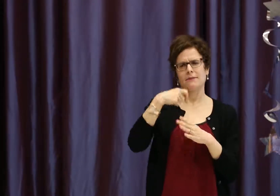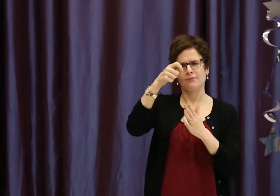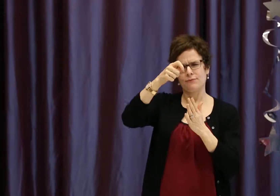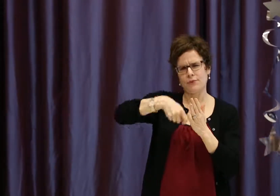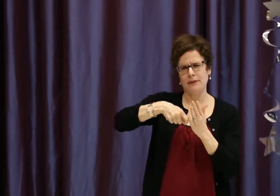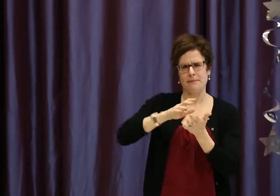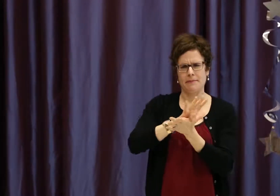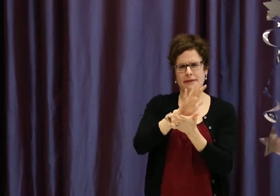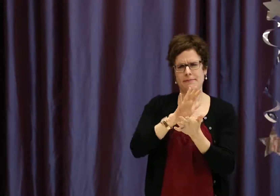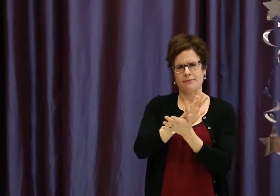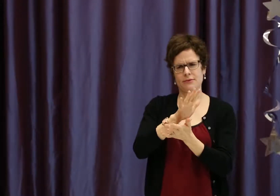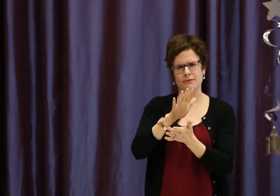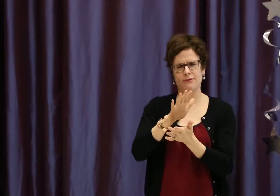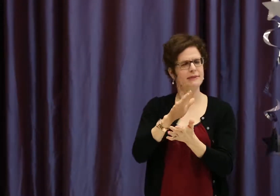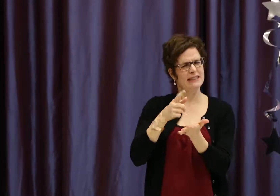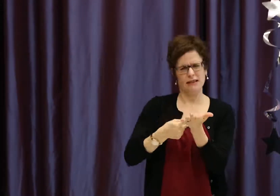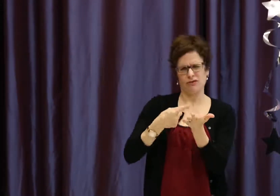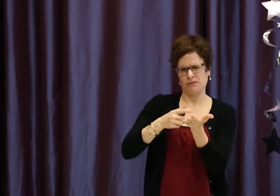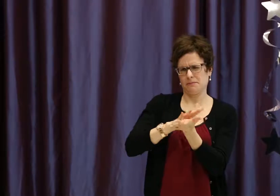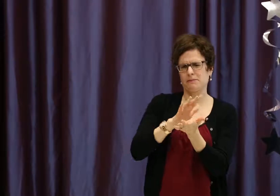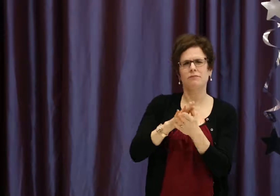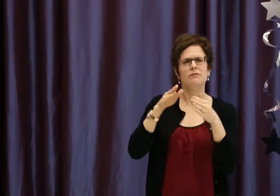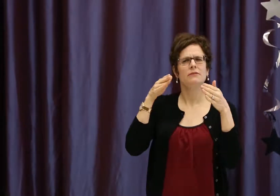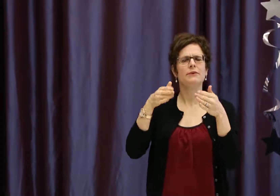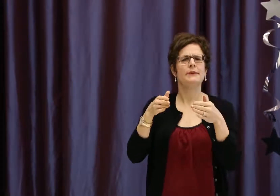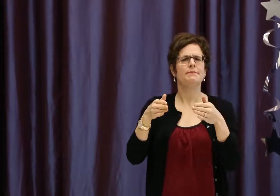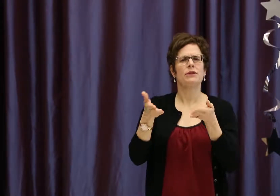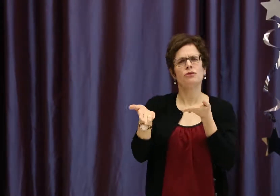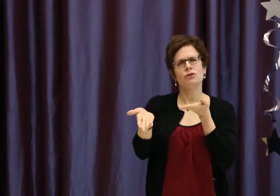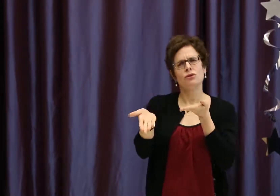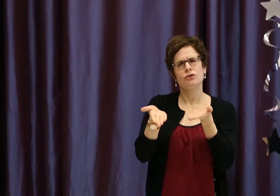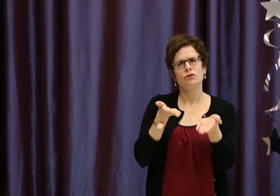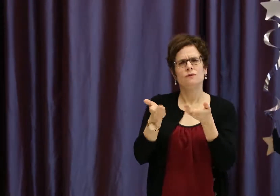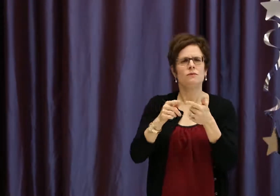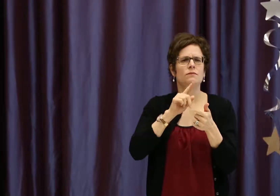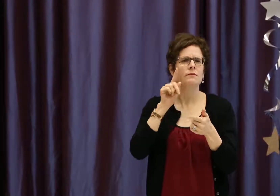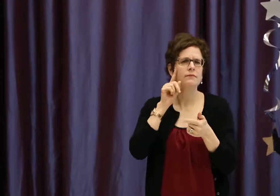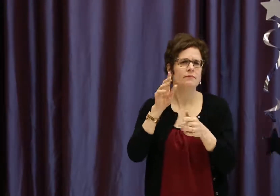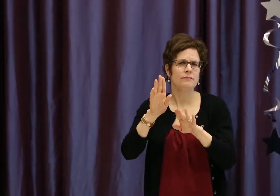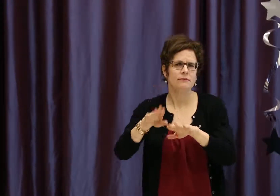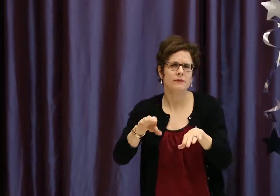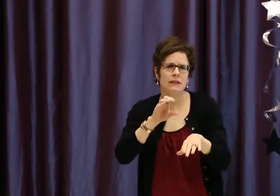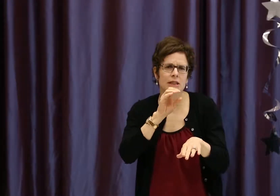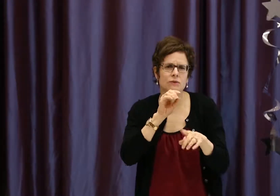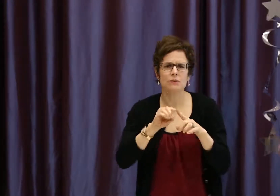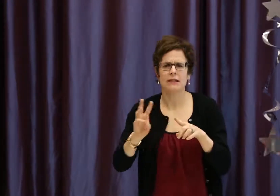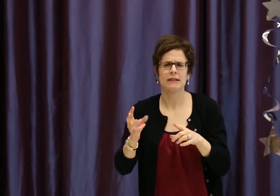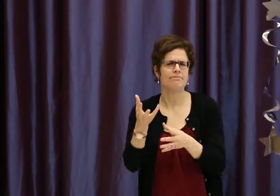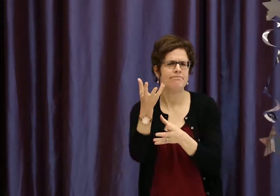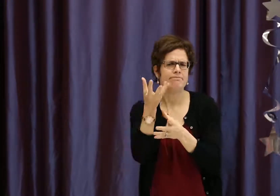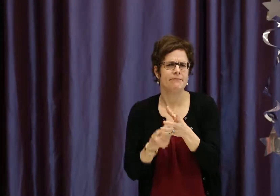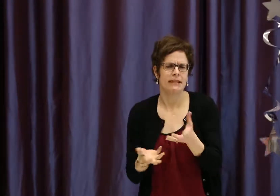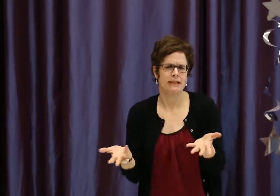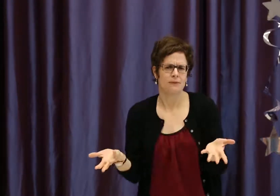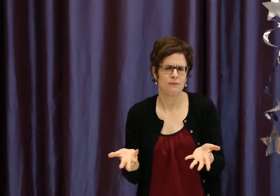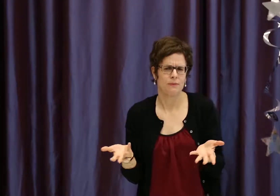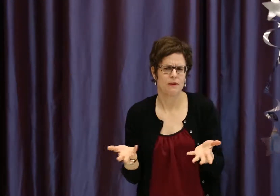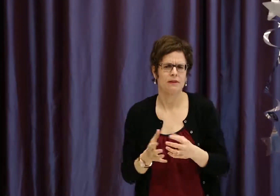Ontario, the Ontario Association of the Deaf, that commissioned me to write a discussion paper looking at service gaps for deaf